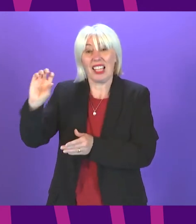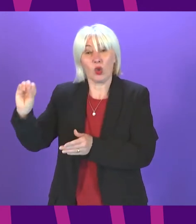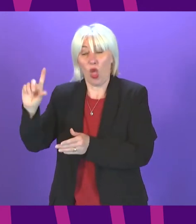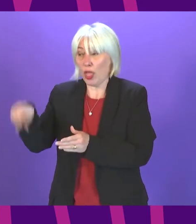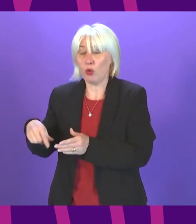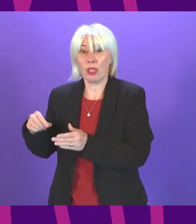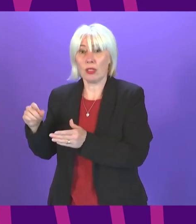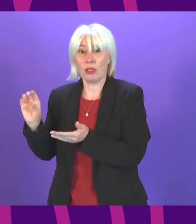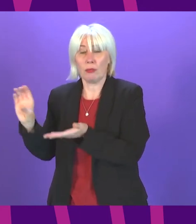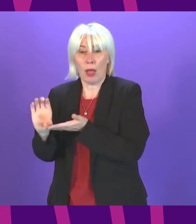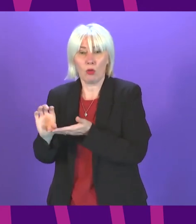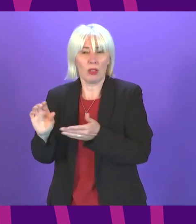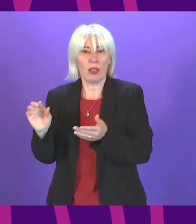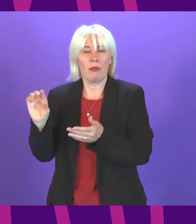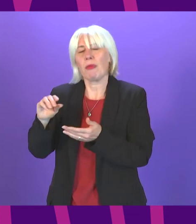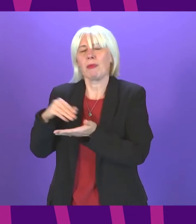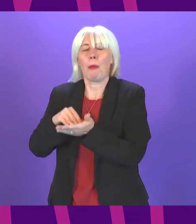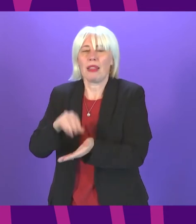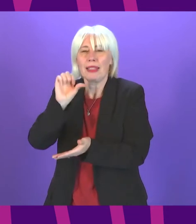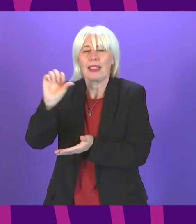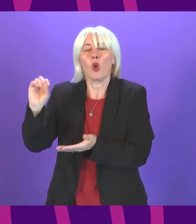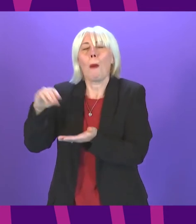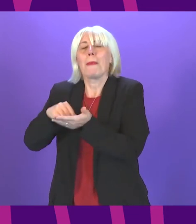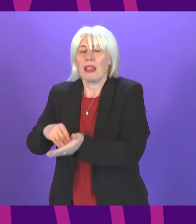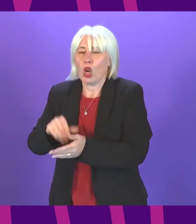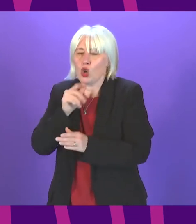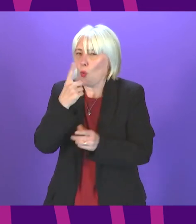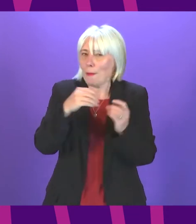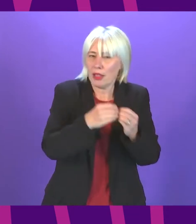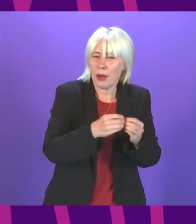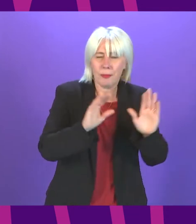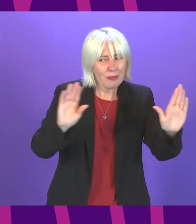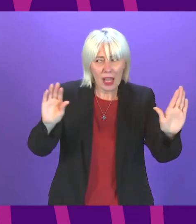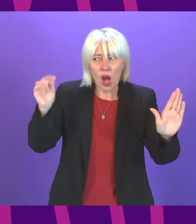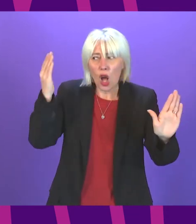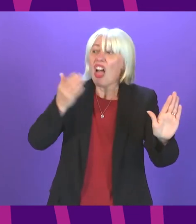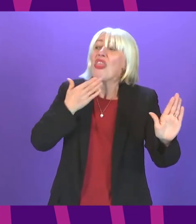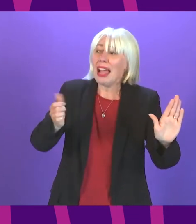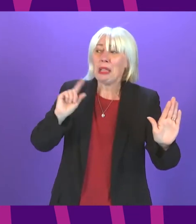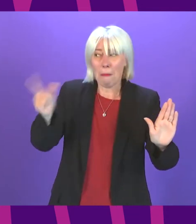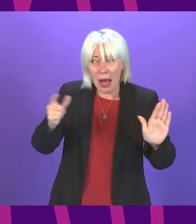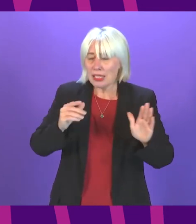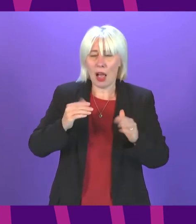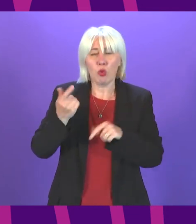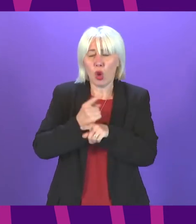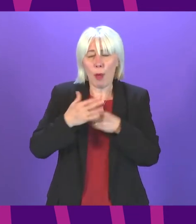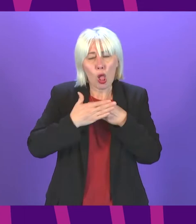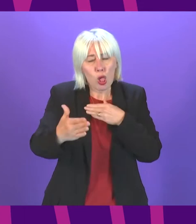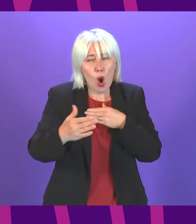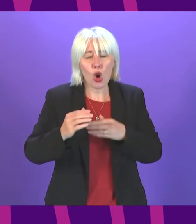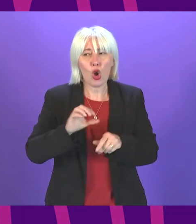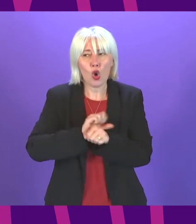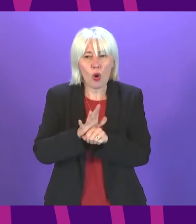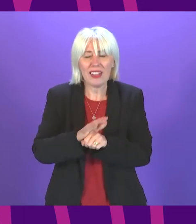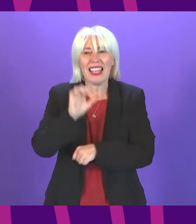thank you and thanks for that cabinet secretary however I was talking about long COVID there and the £600 million that I did speak about